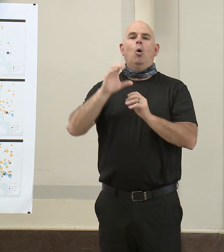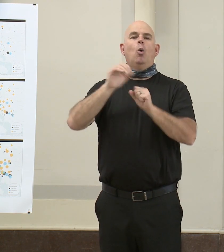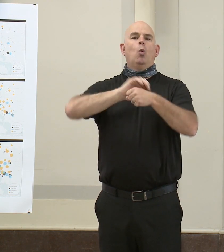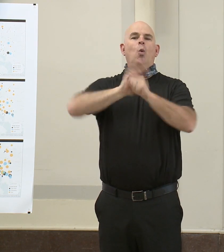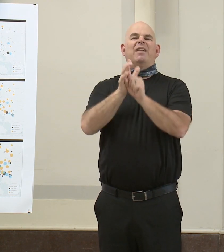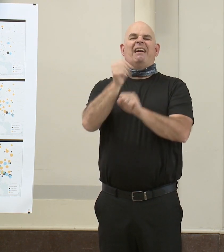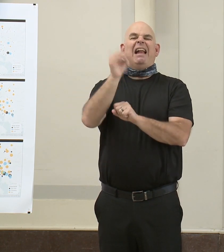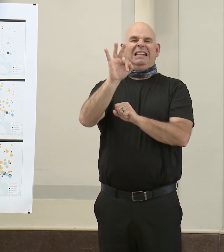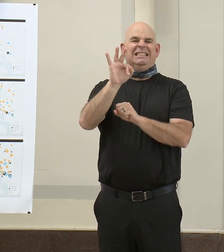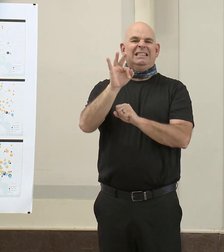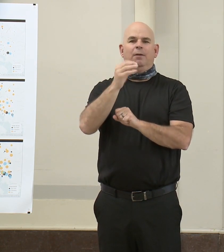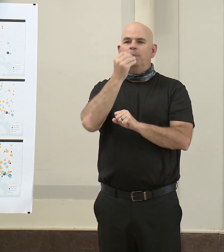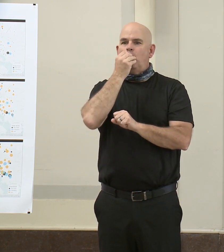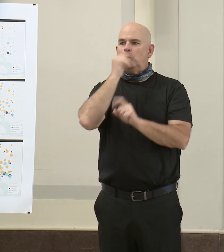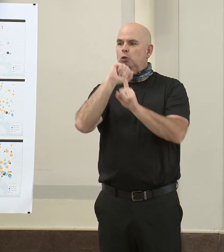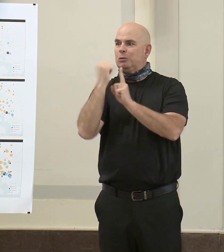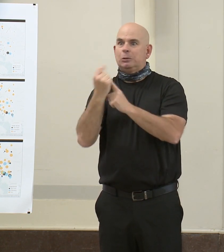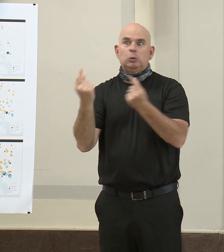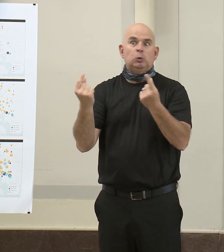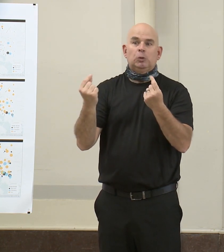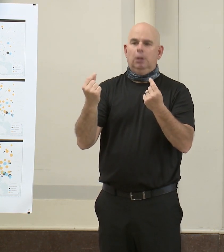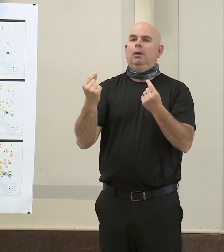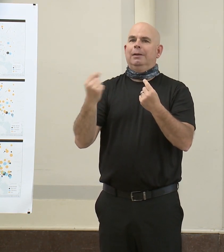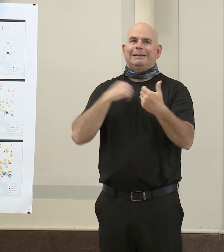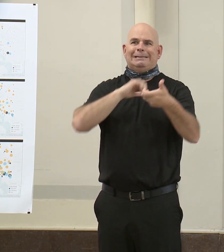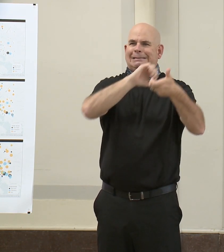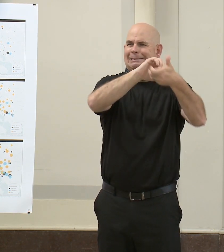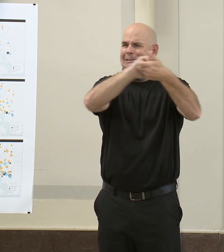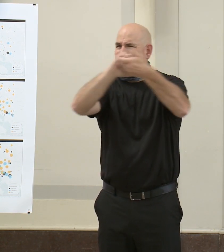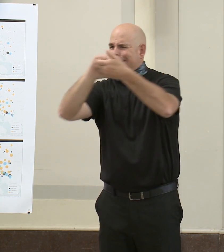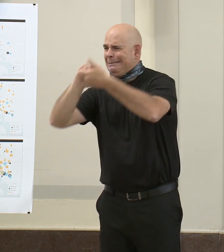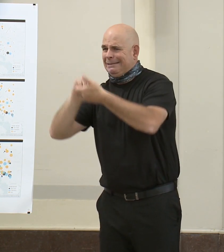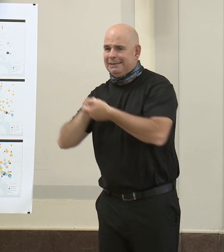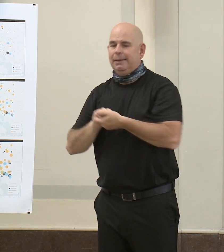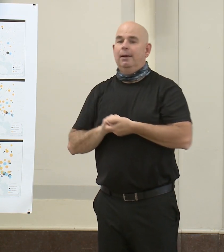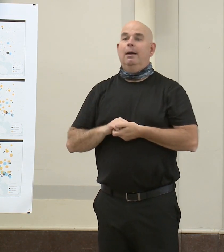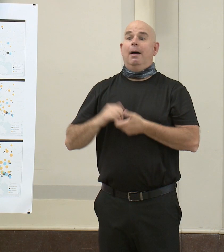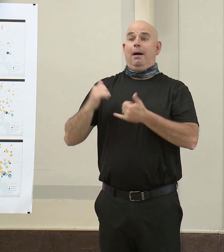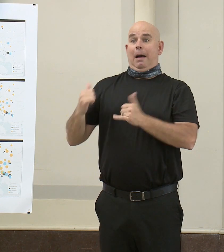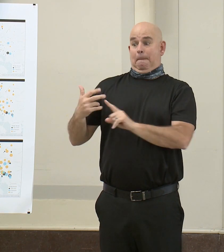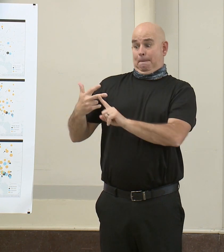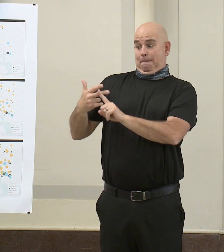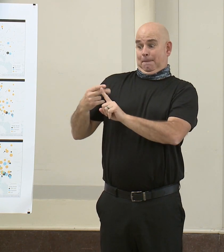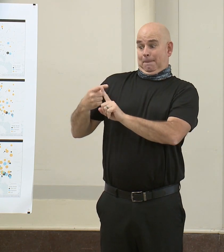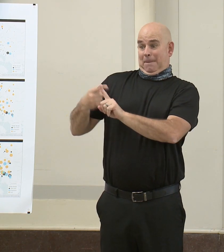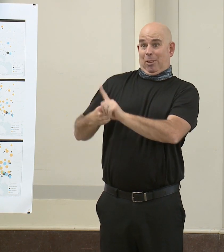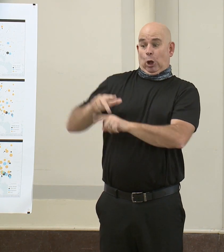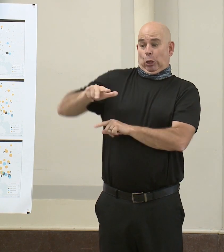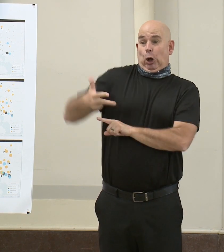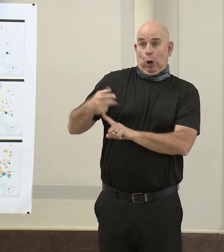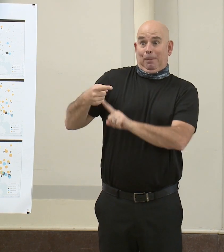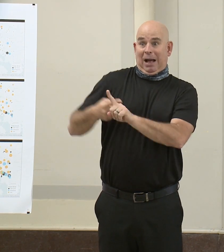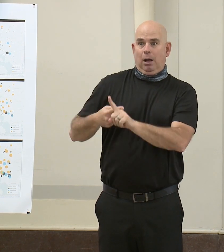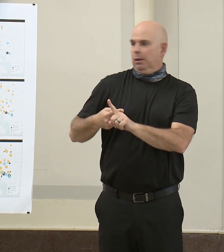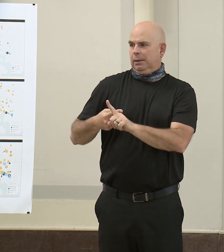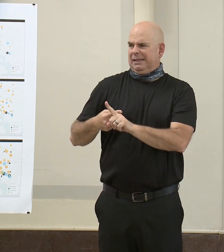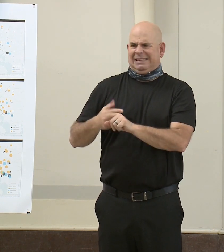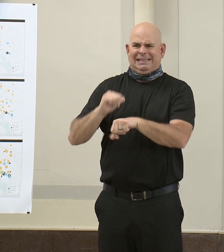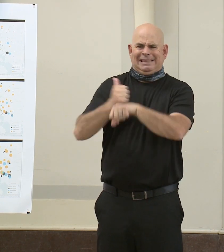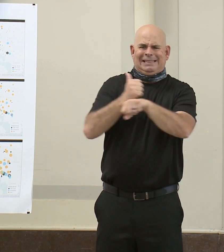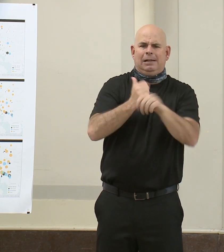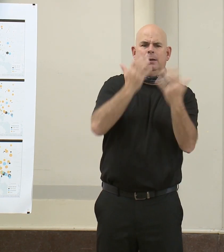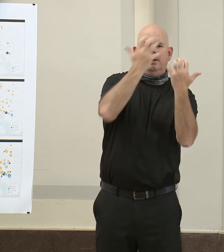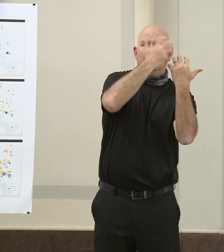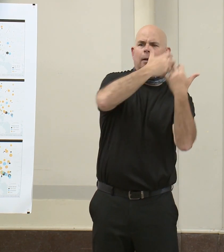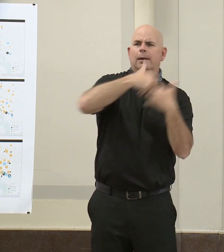We are now entering month three and making rapid progress to fully implement all elements of